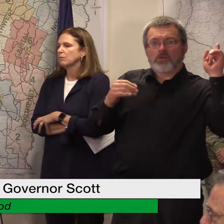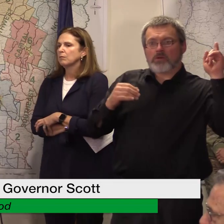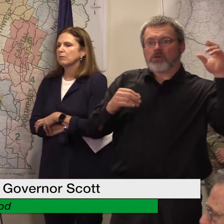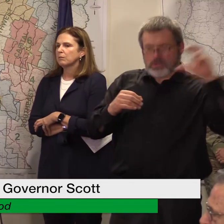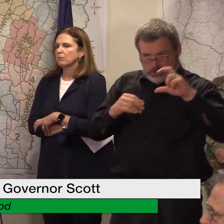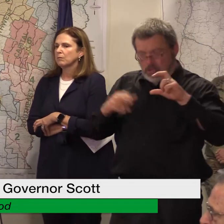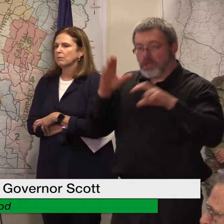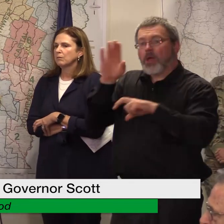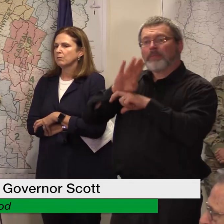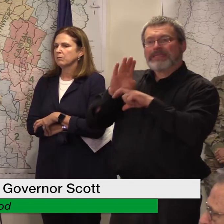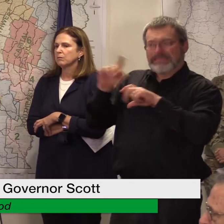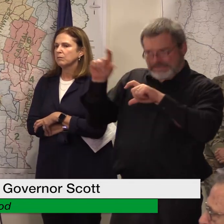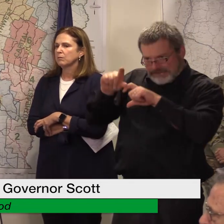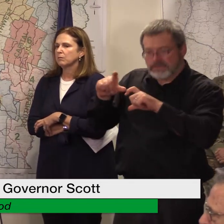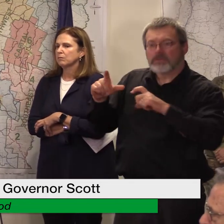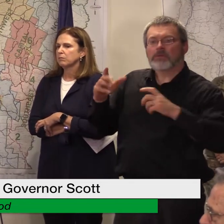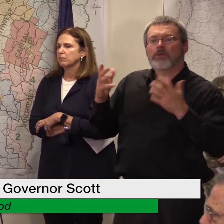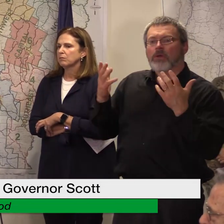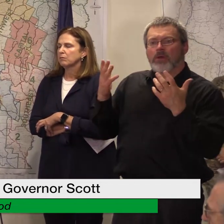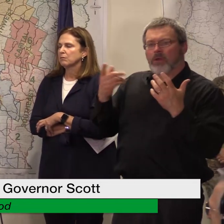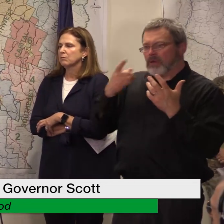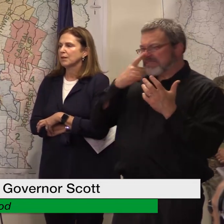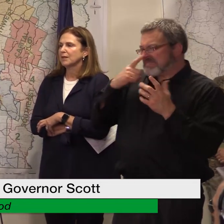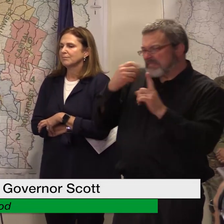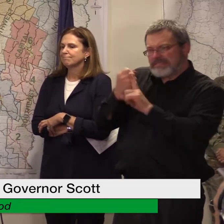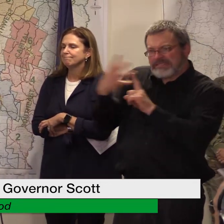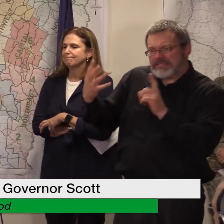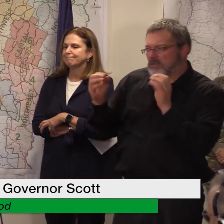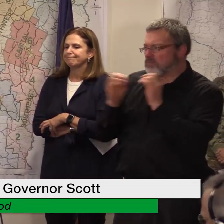assistance can you tell me anything more that you know about that